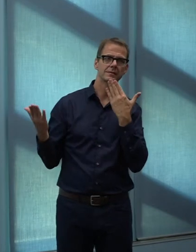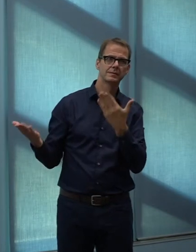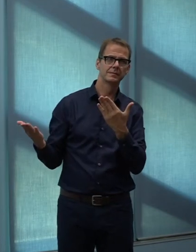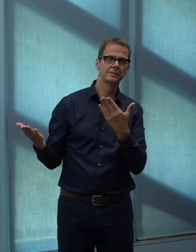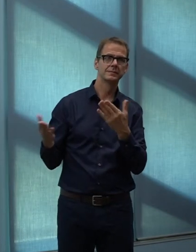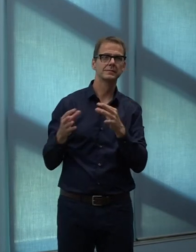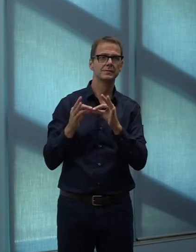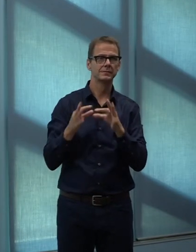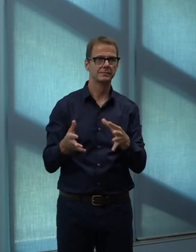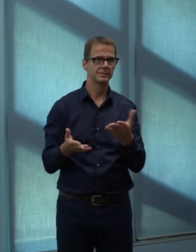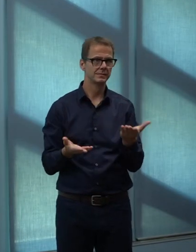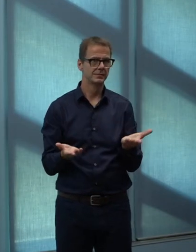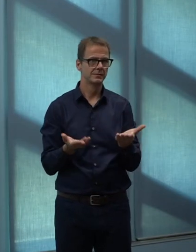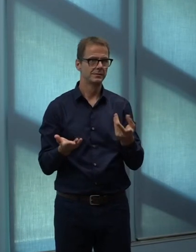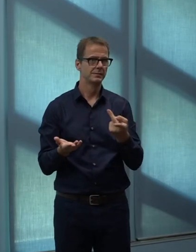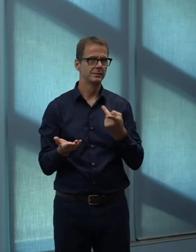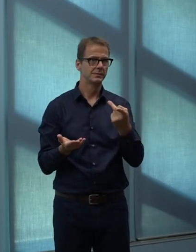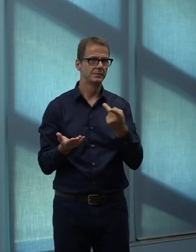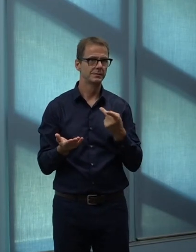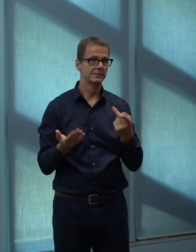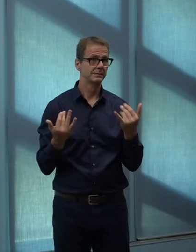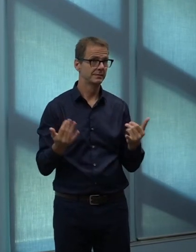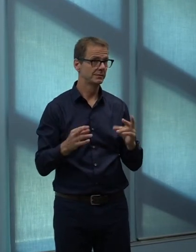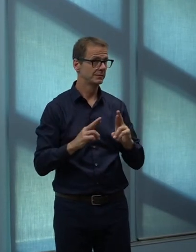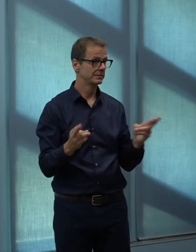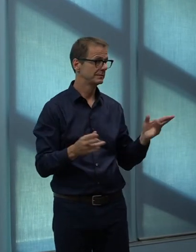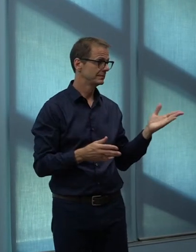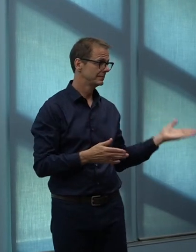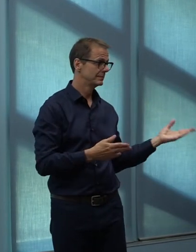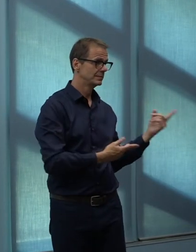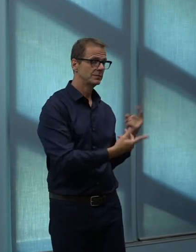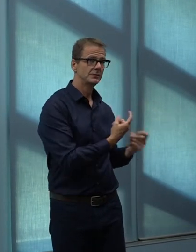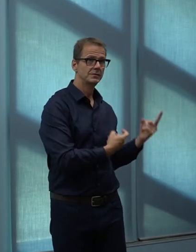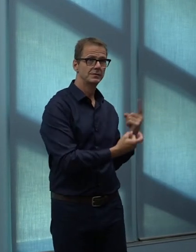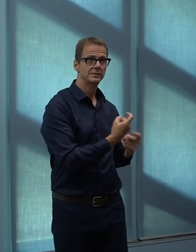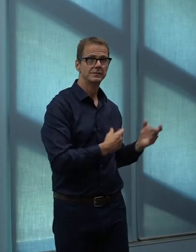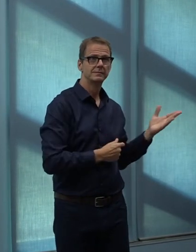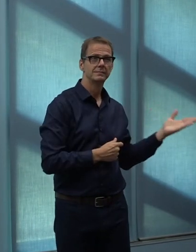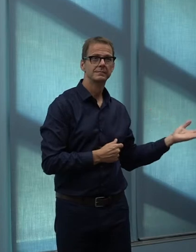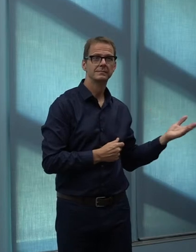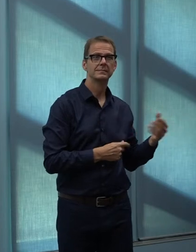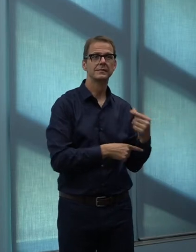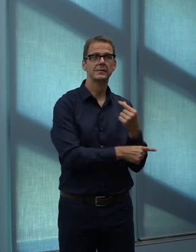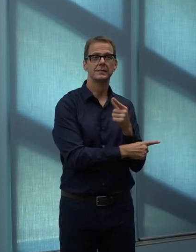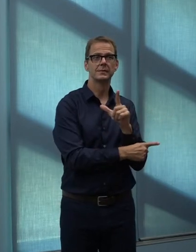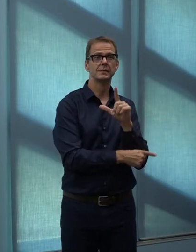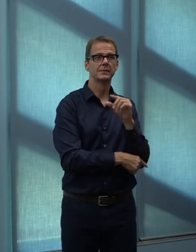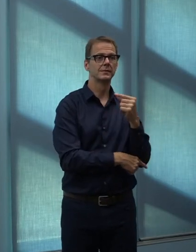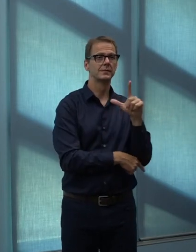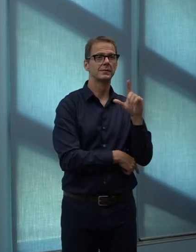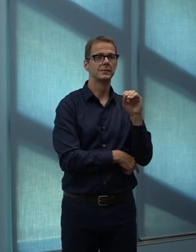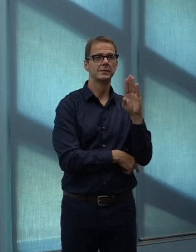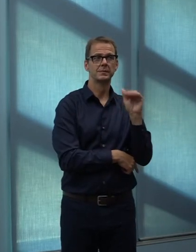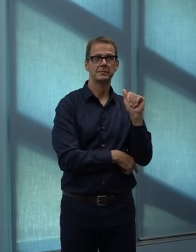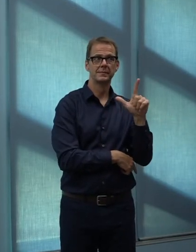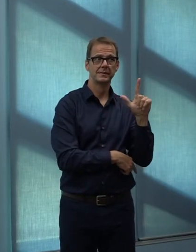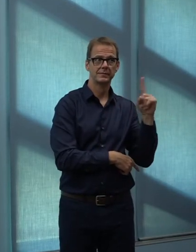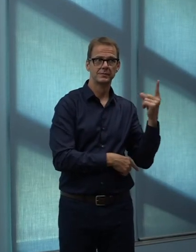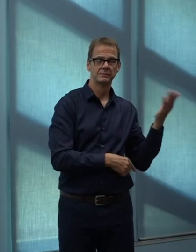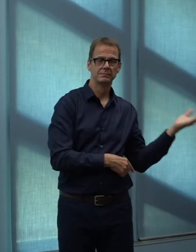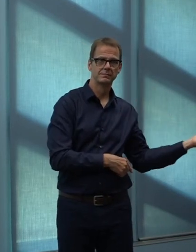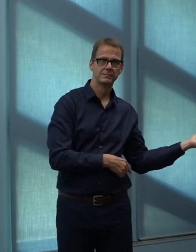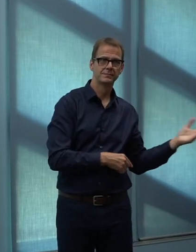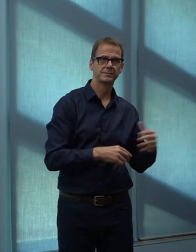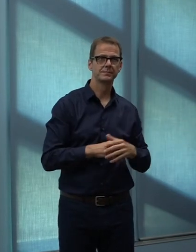I'm going to go to Vinesh from Global, first of all. Go ahead, Vinesh. Yes, Mayor. So let's